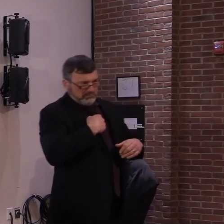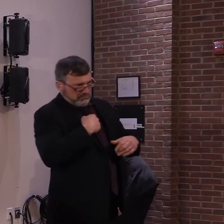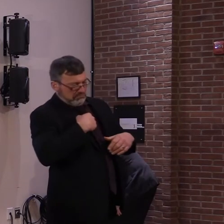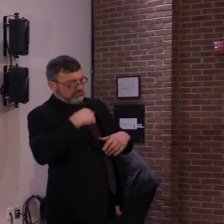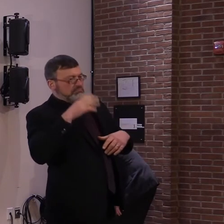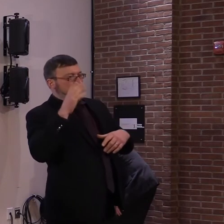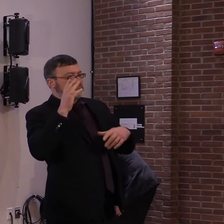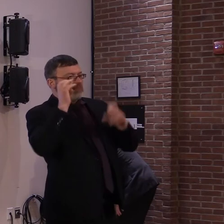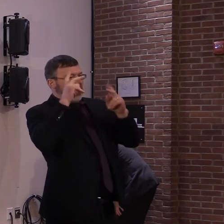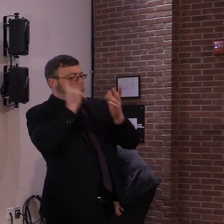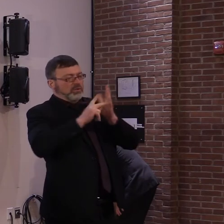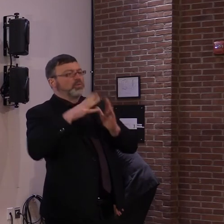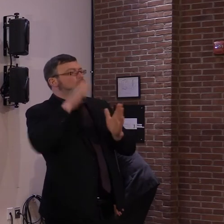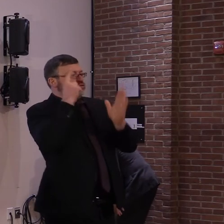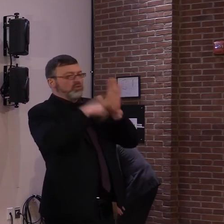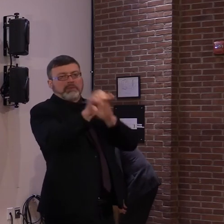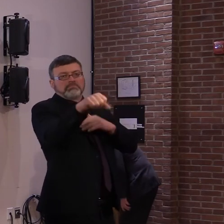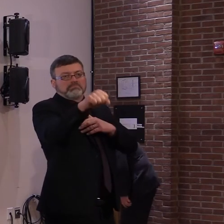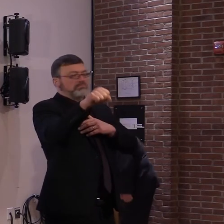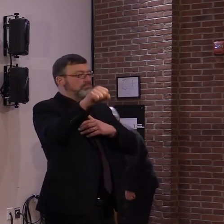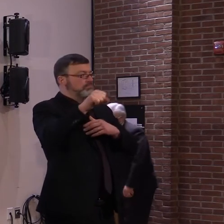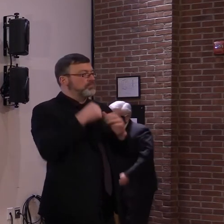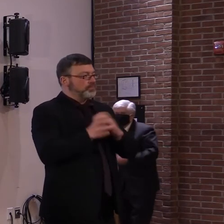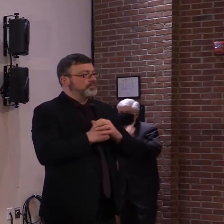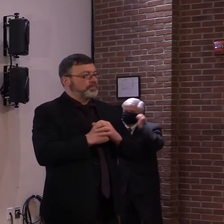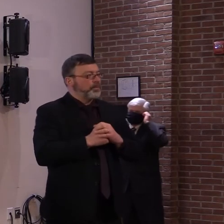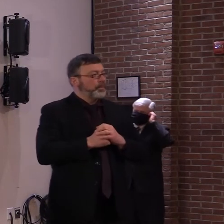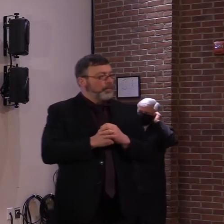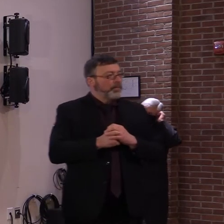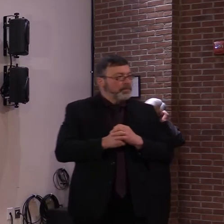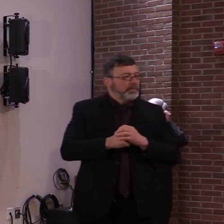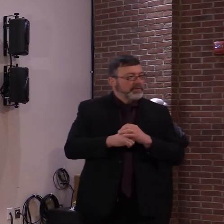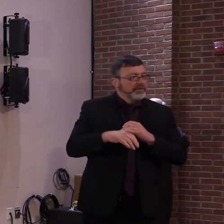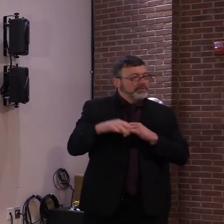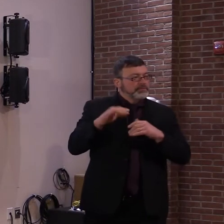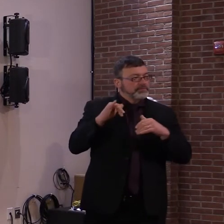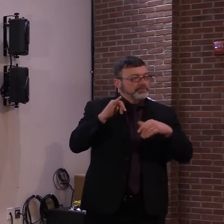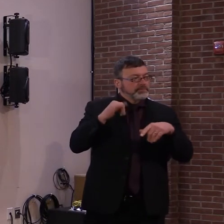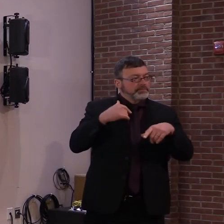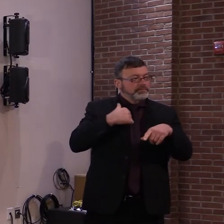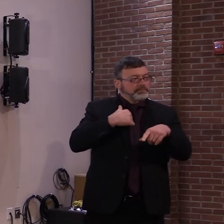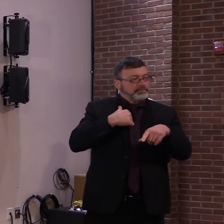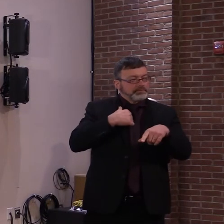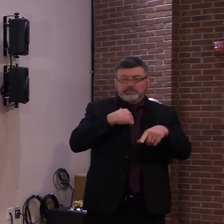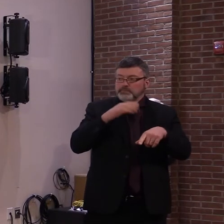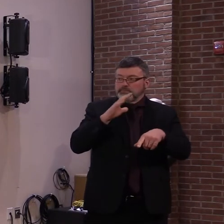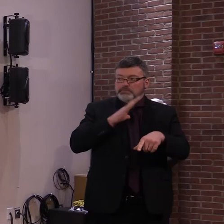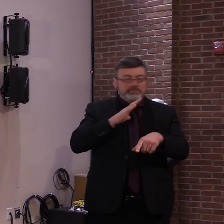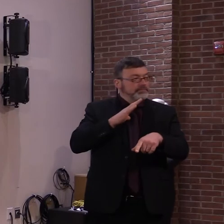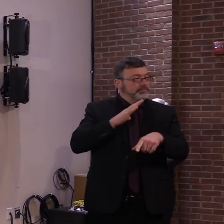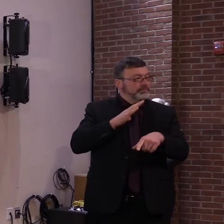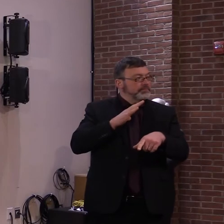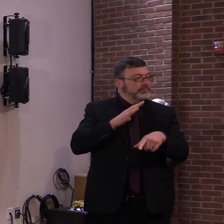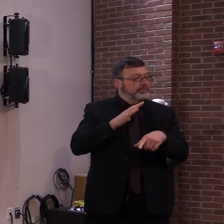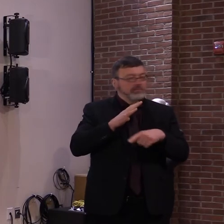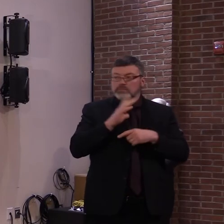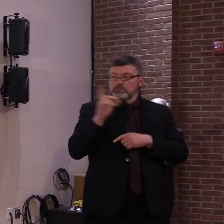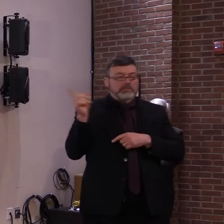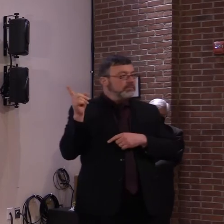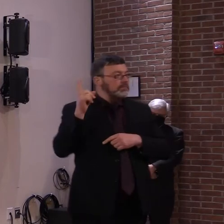I'm going to put myself on mute because the dogs are about to bark. Yeah. Yeah. Lisa, we're, we're interested in running that down as well.